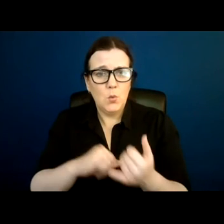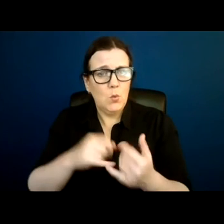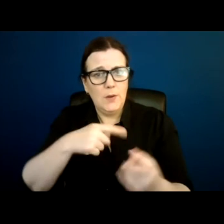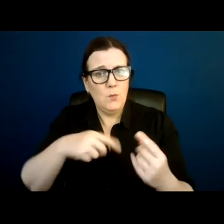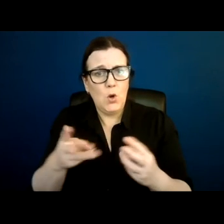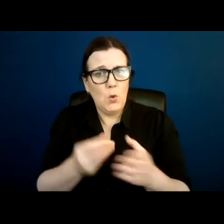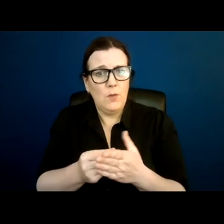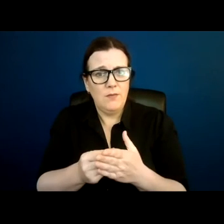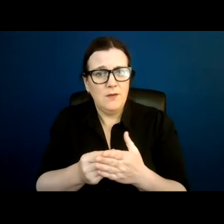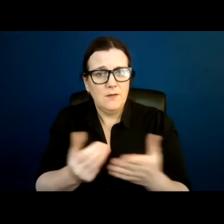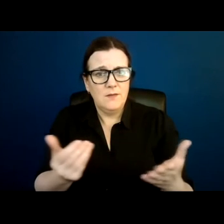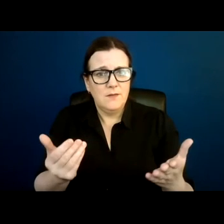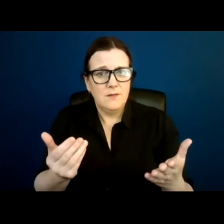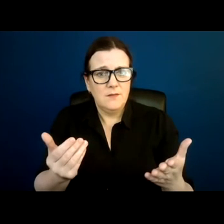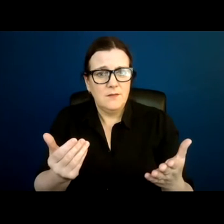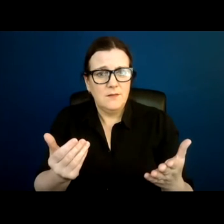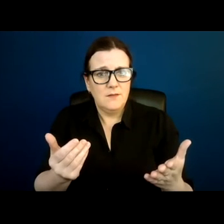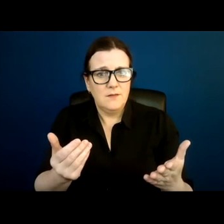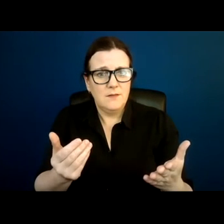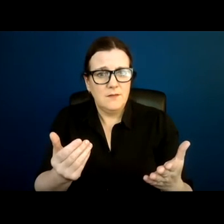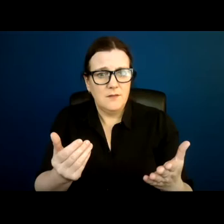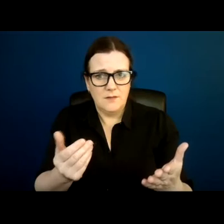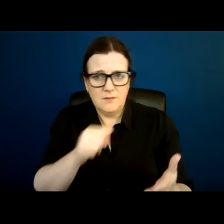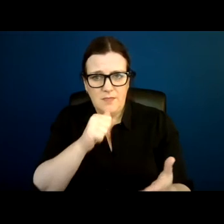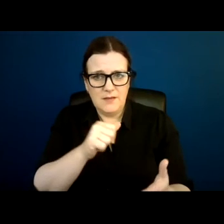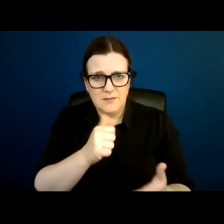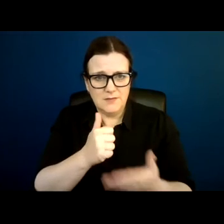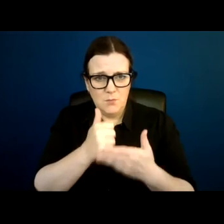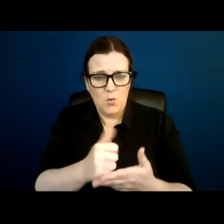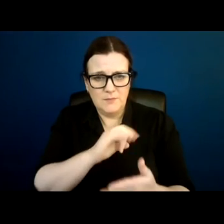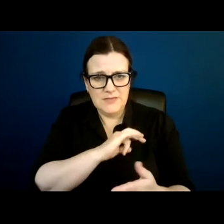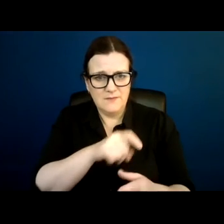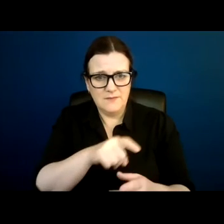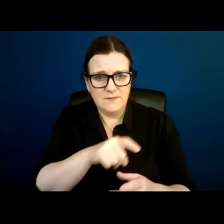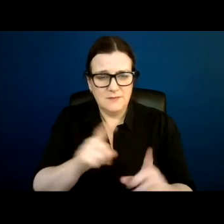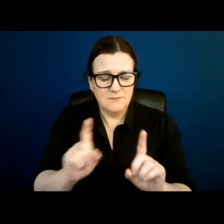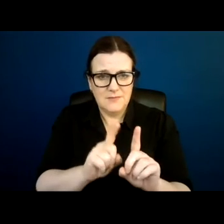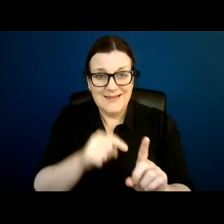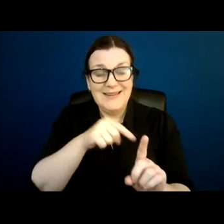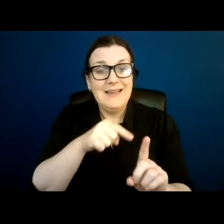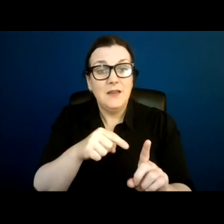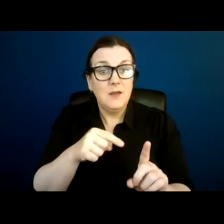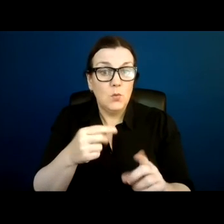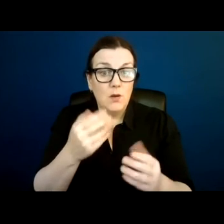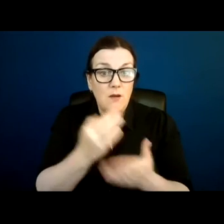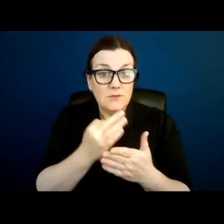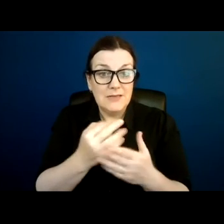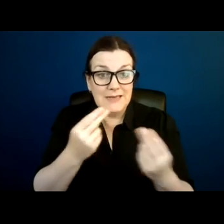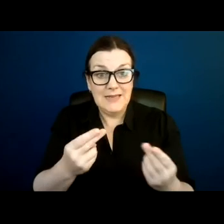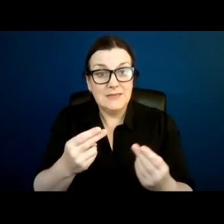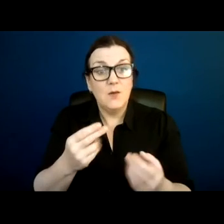ask for the support themselves. So in a way, they would need a personal ombudsman to help them to ask for a personal ombudsman.